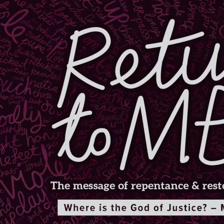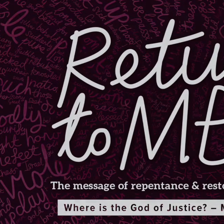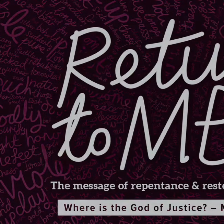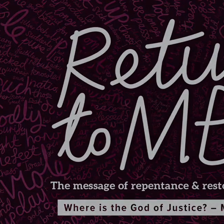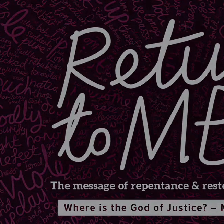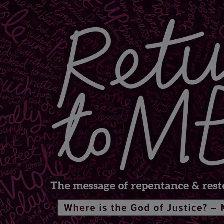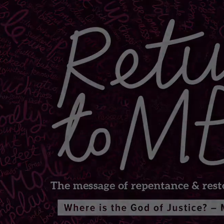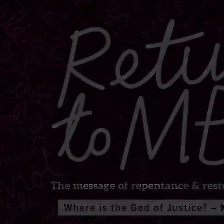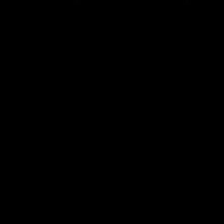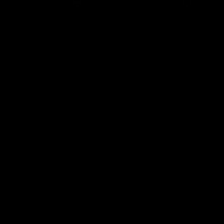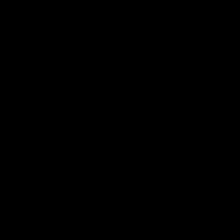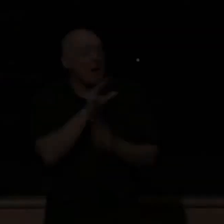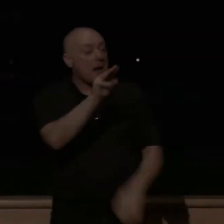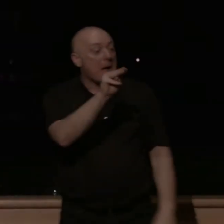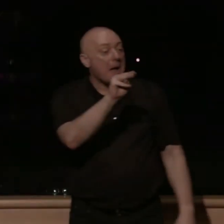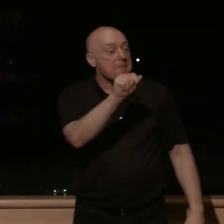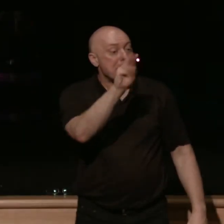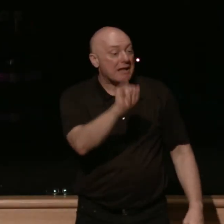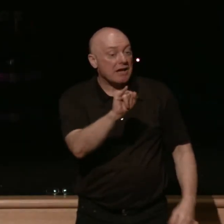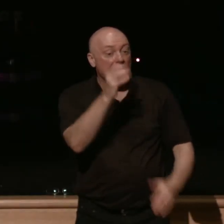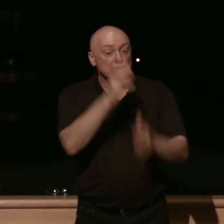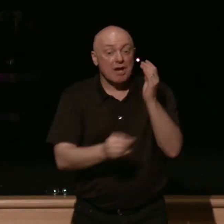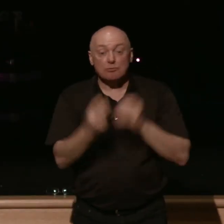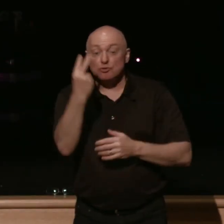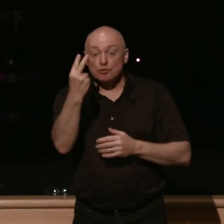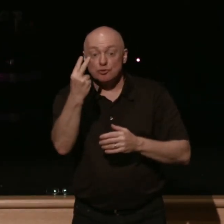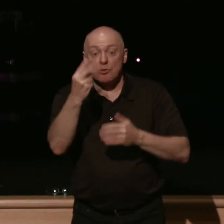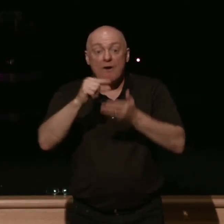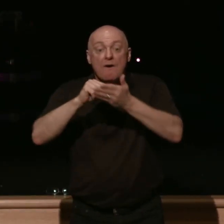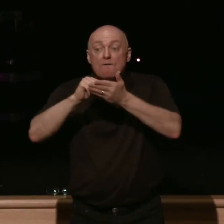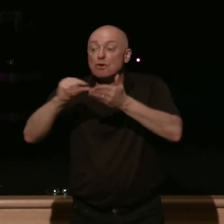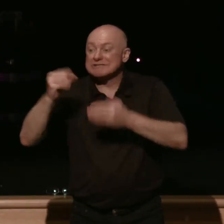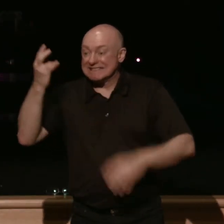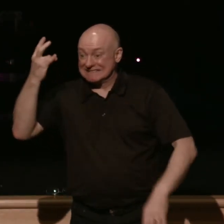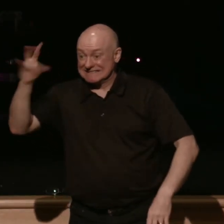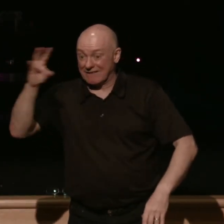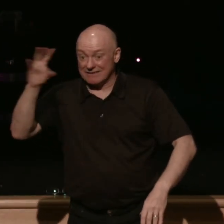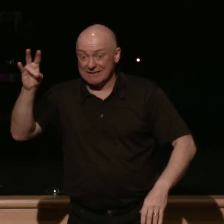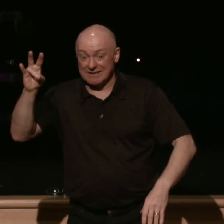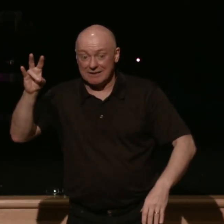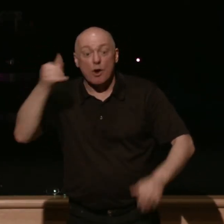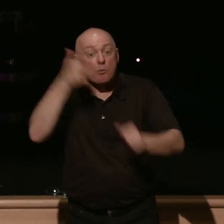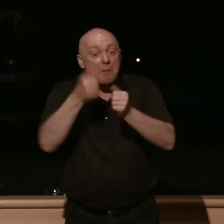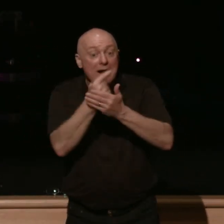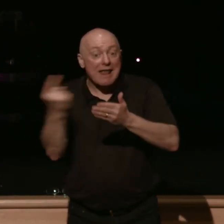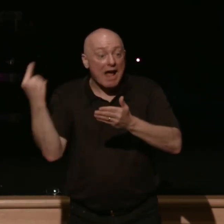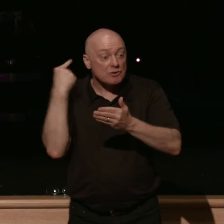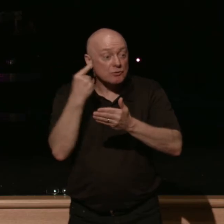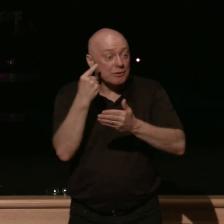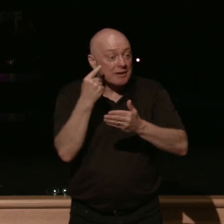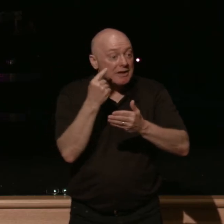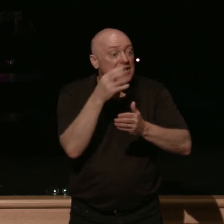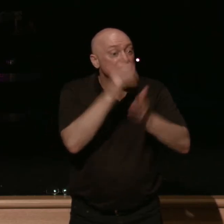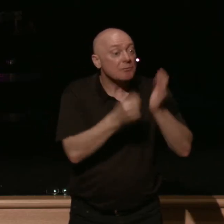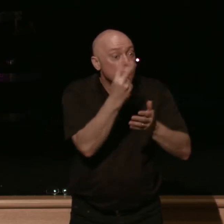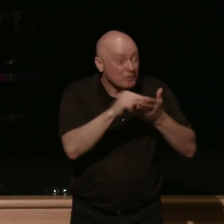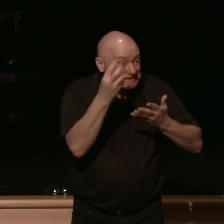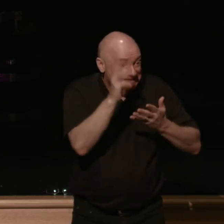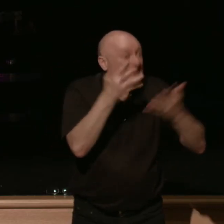Malachi 2.17 is where we are starting here today. We left off at Malachi 2.16, and so we are going